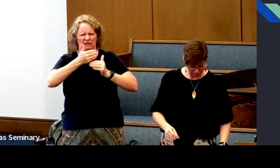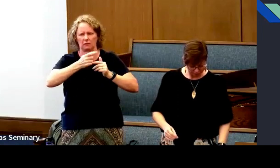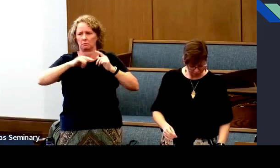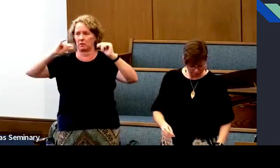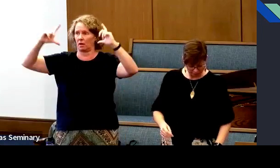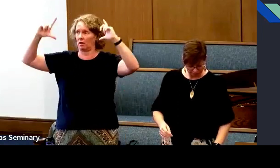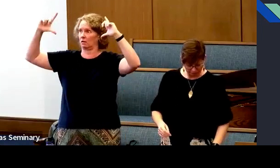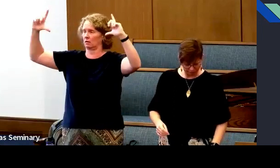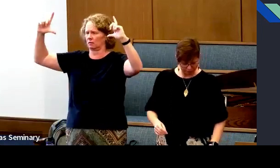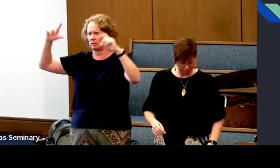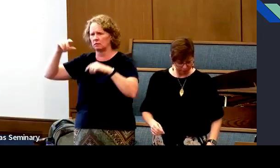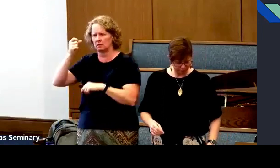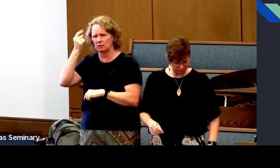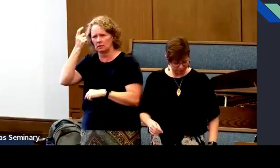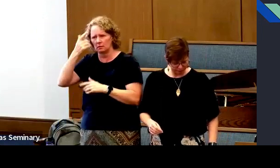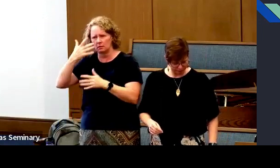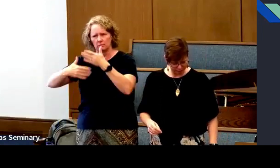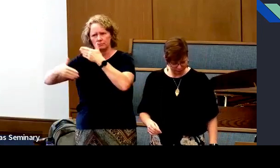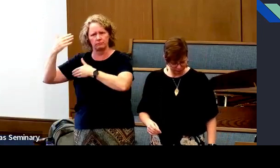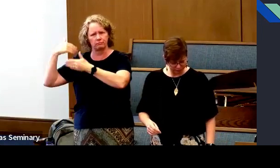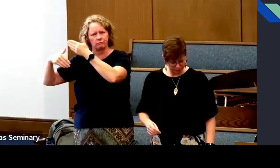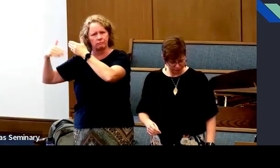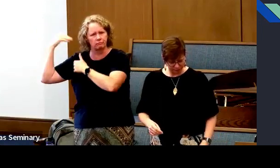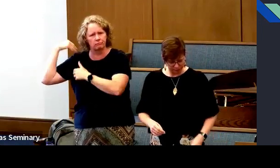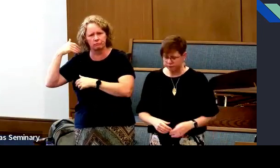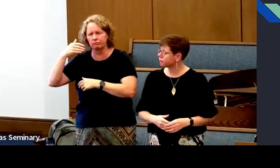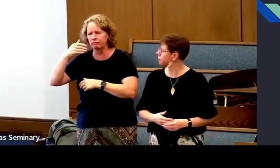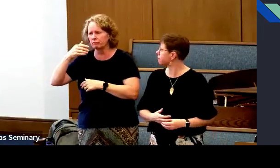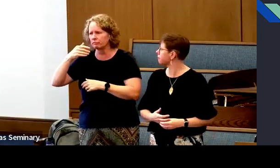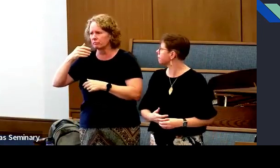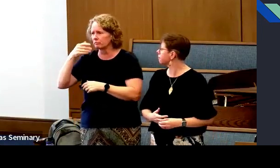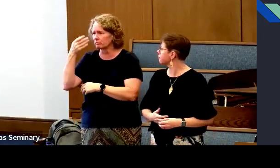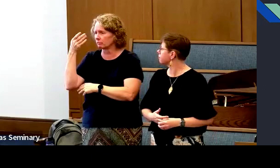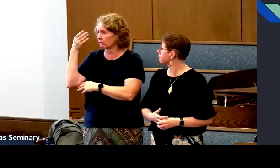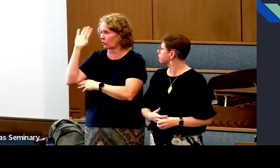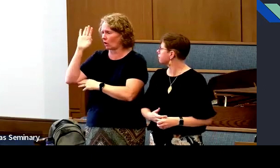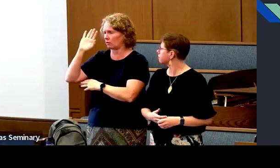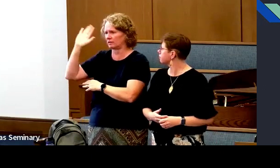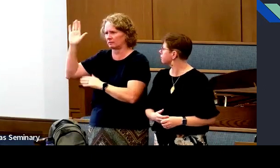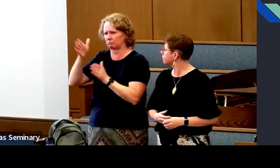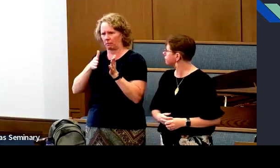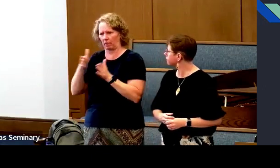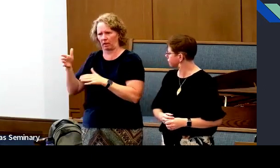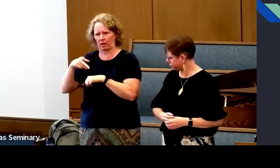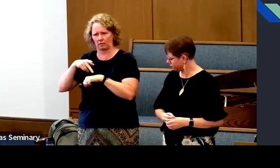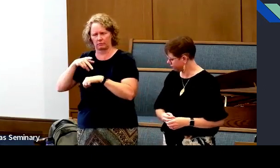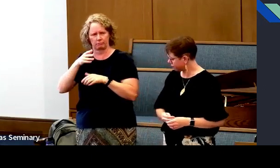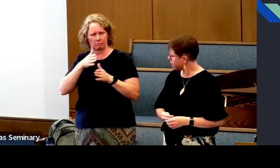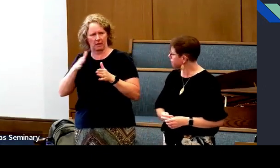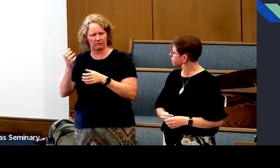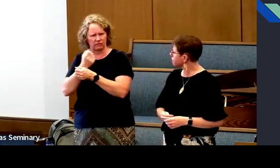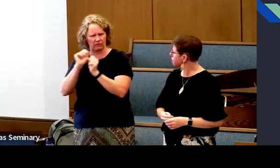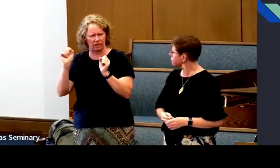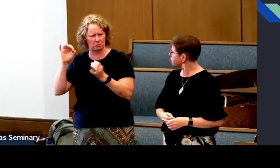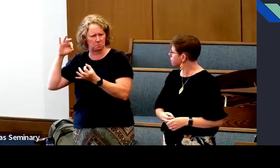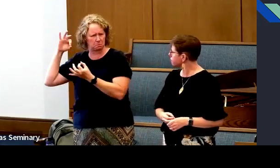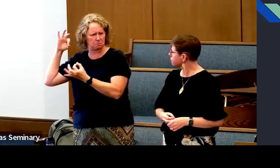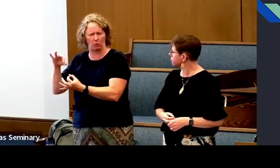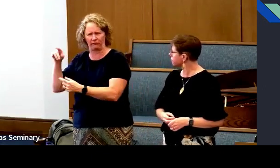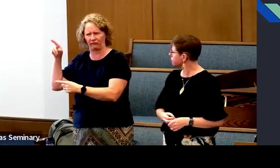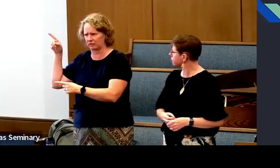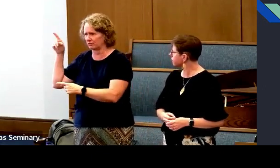Then we have, so in God's plan,